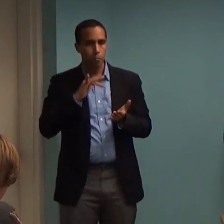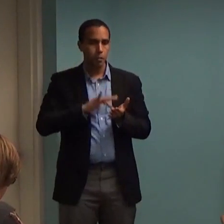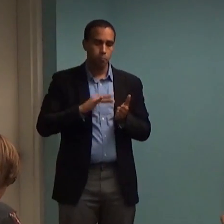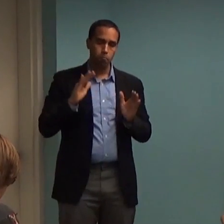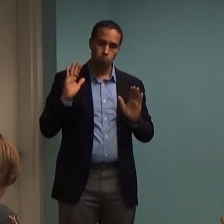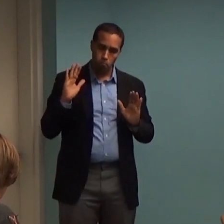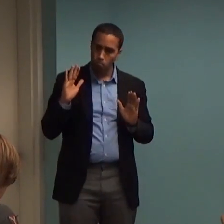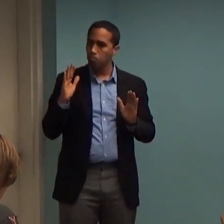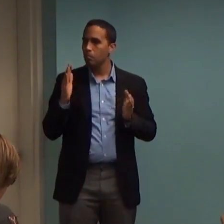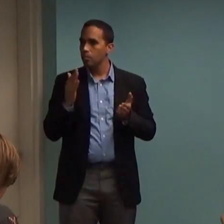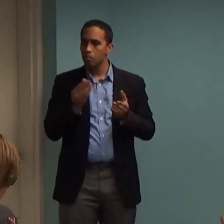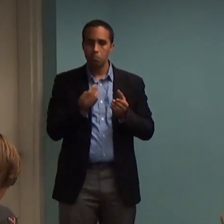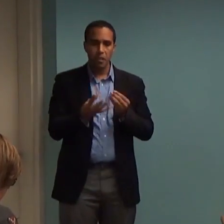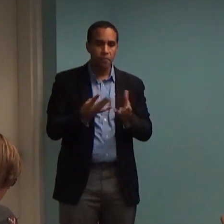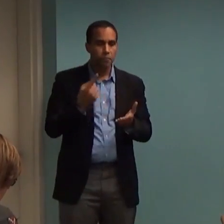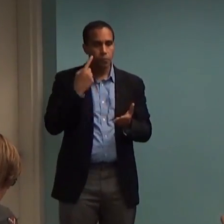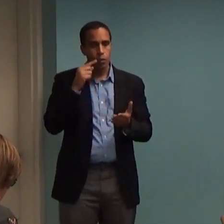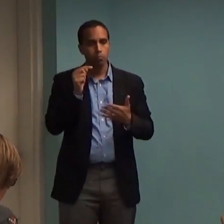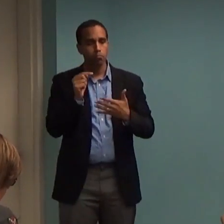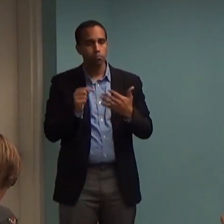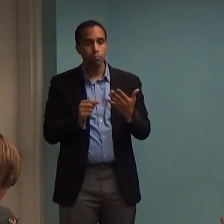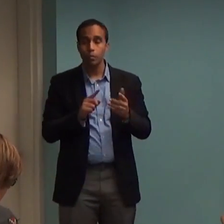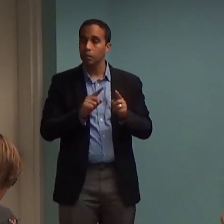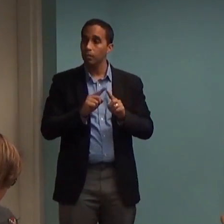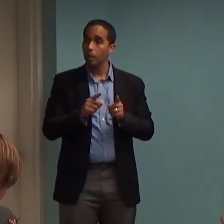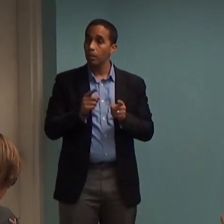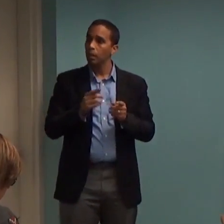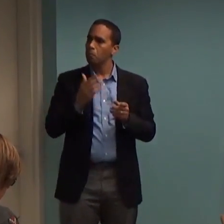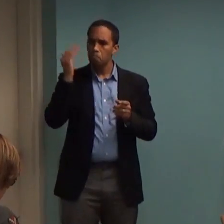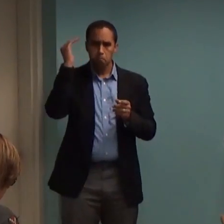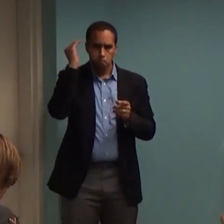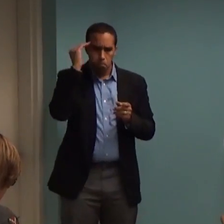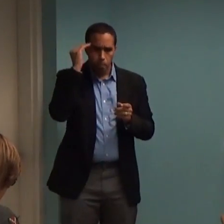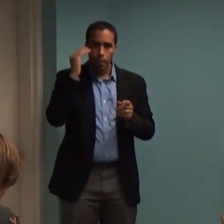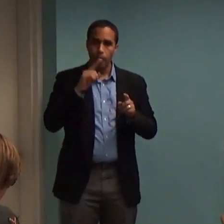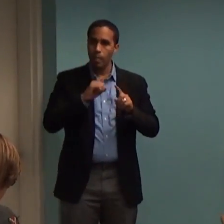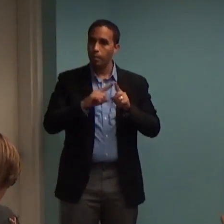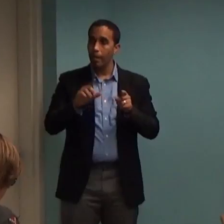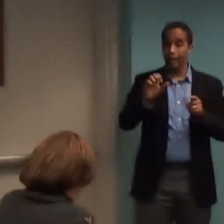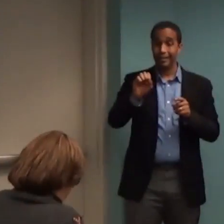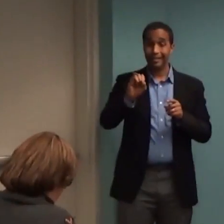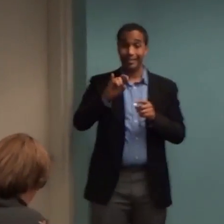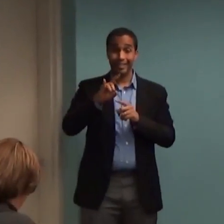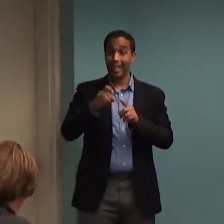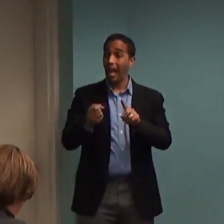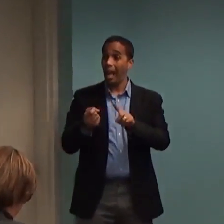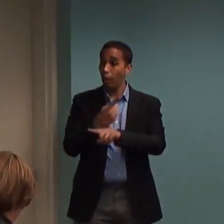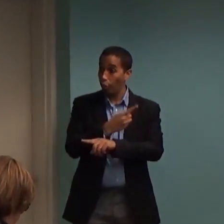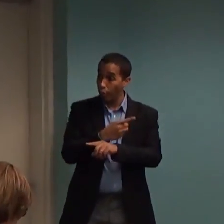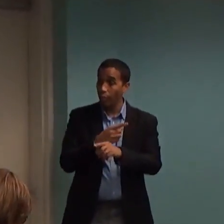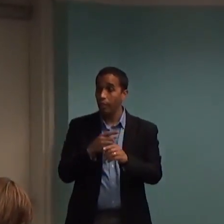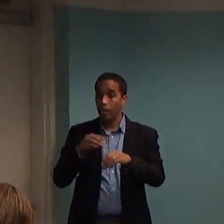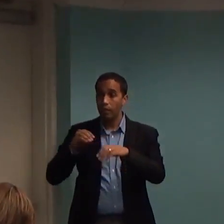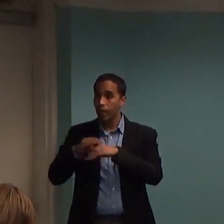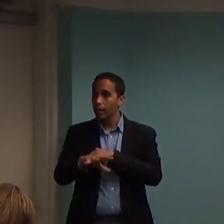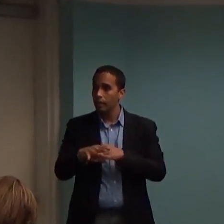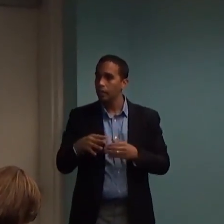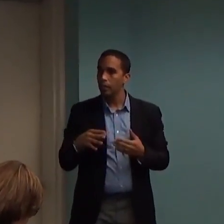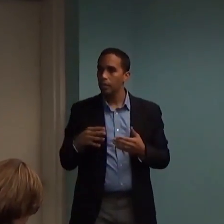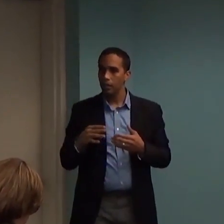that they're used to treat, but you may have less detailed information about side effects. And if you knew more about the side effects, you might have more questions